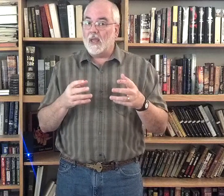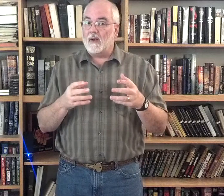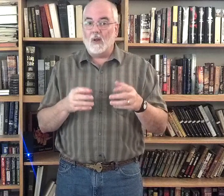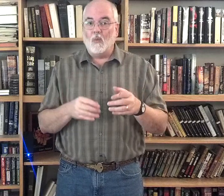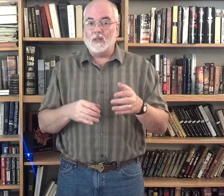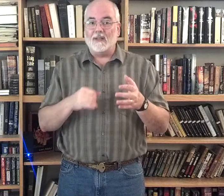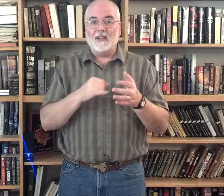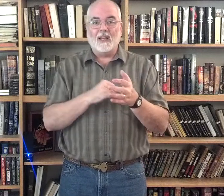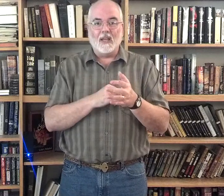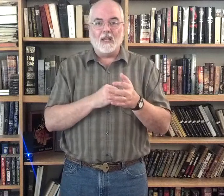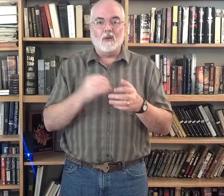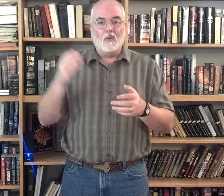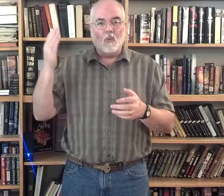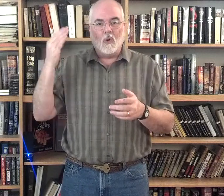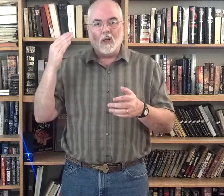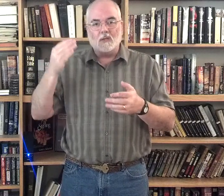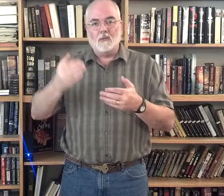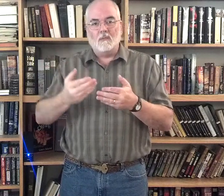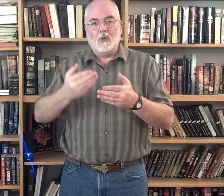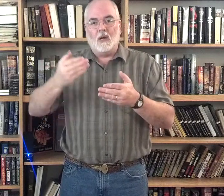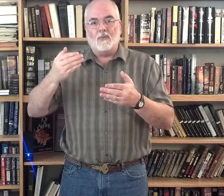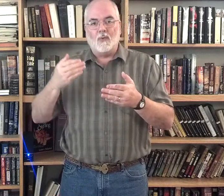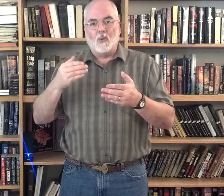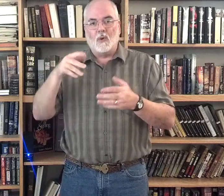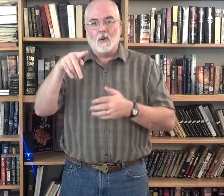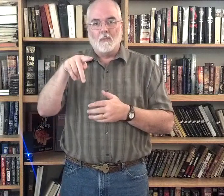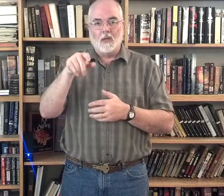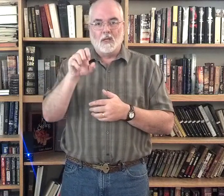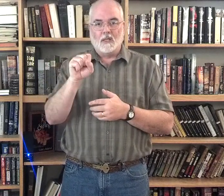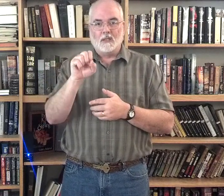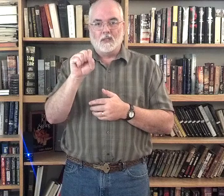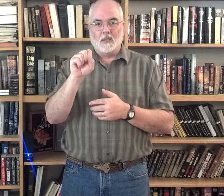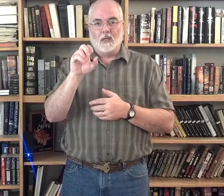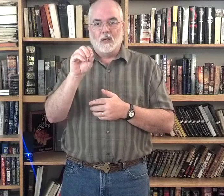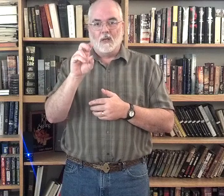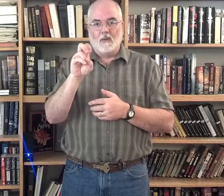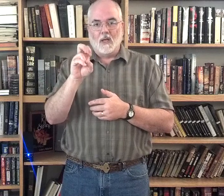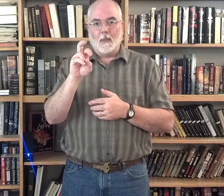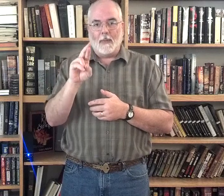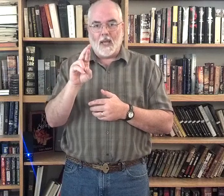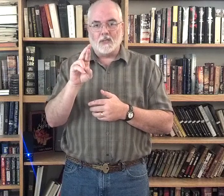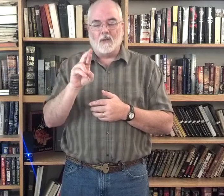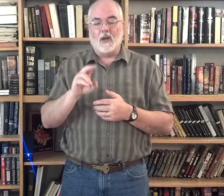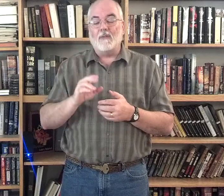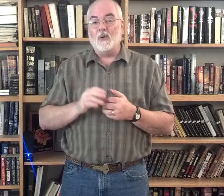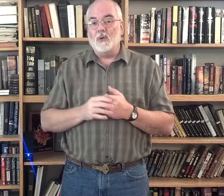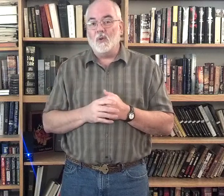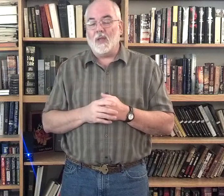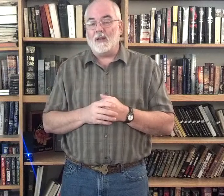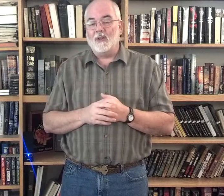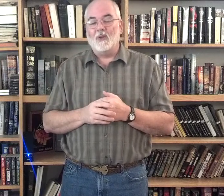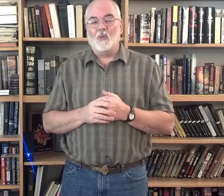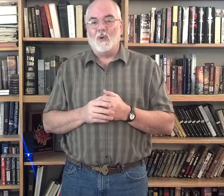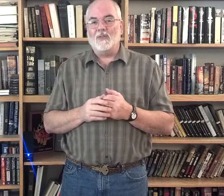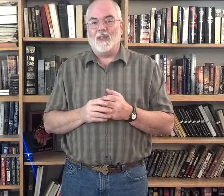It wasn't. It was before Passover. If you do that, one thing,